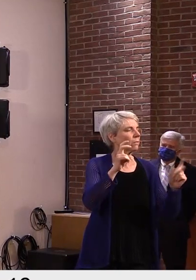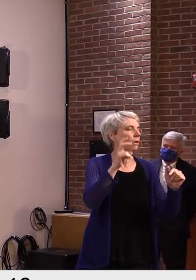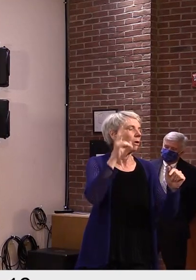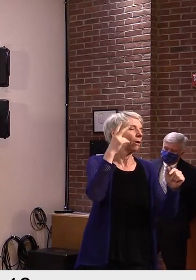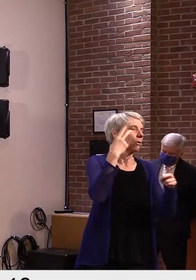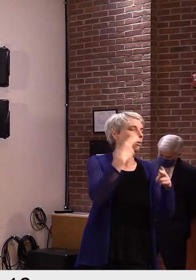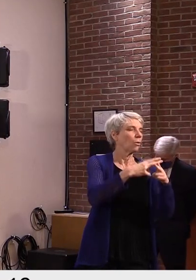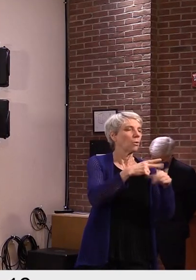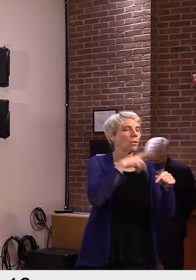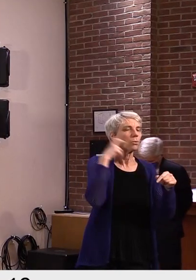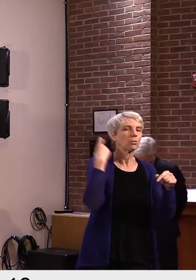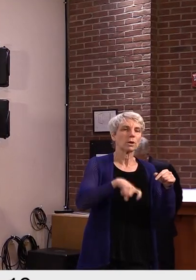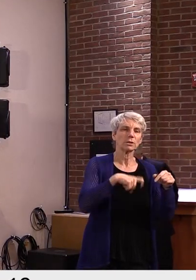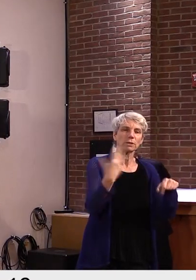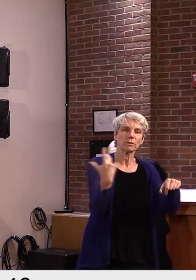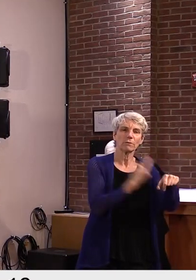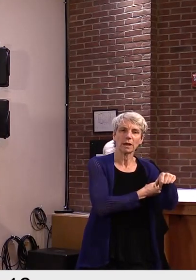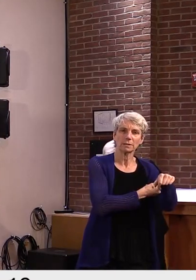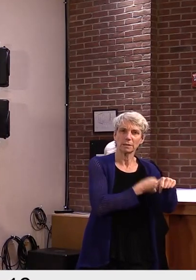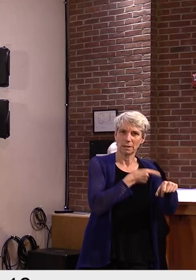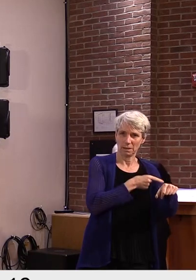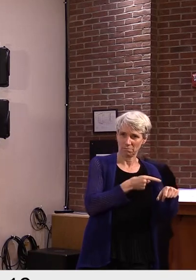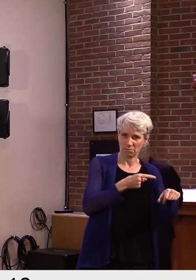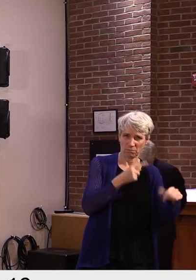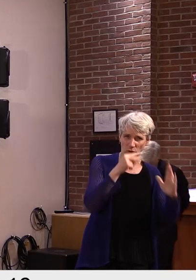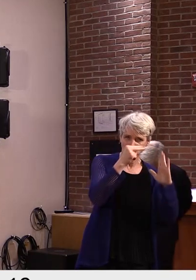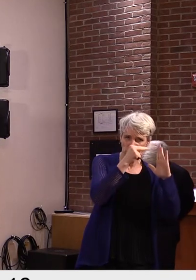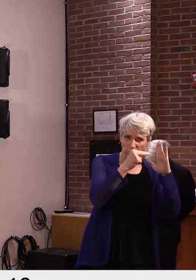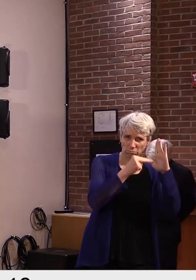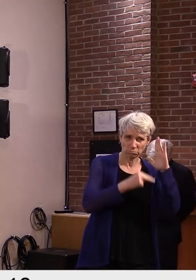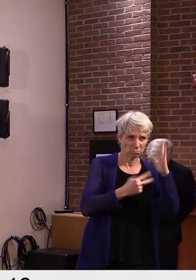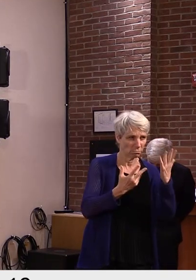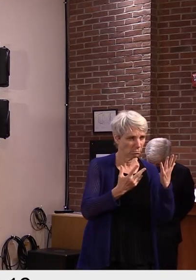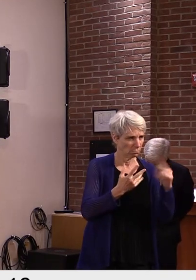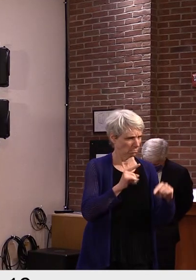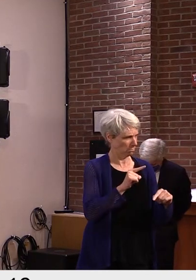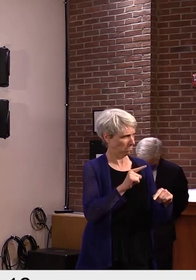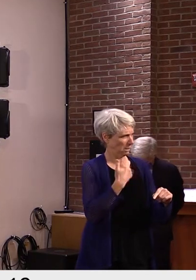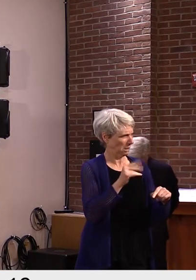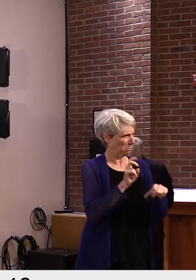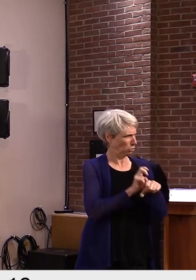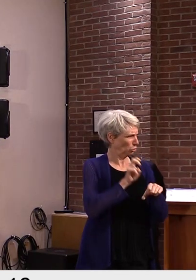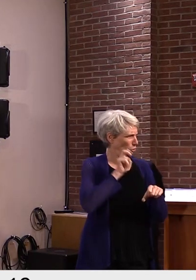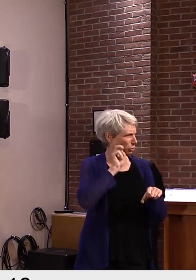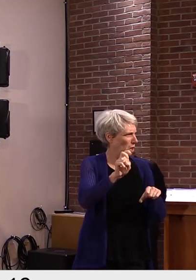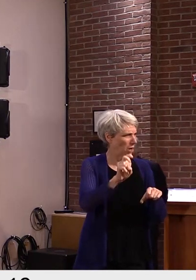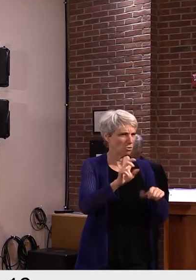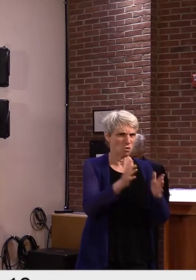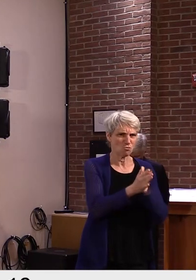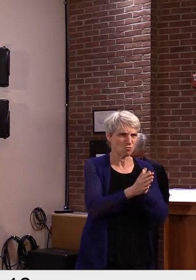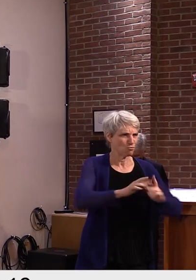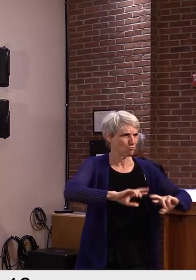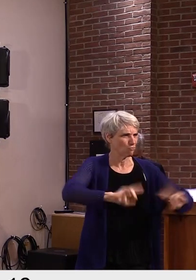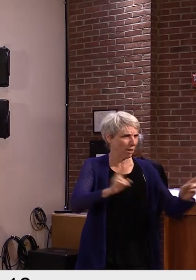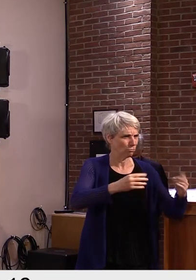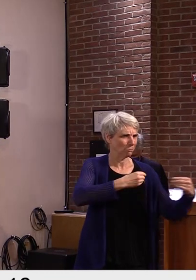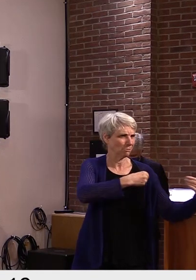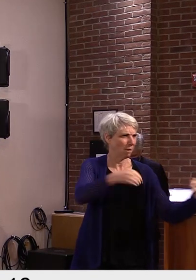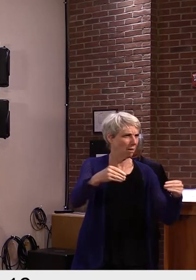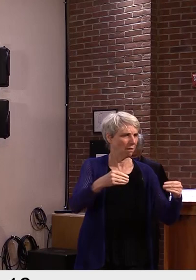And are you concerned that with the speed that they're working on these vaccines, we might see